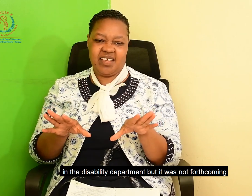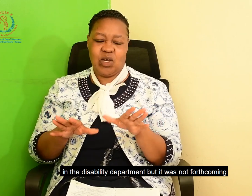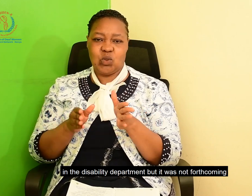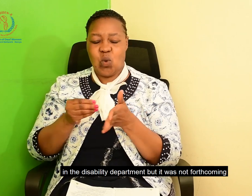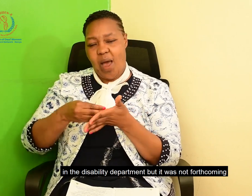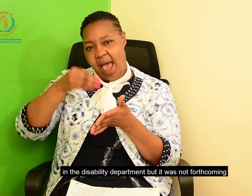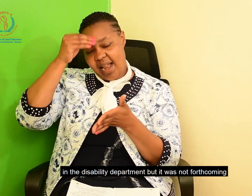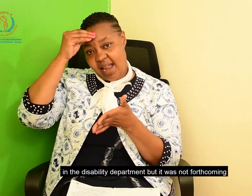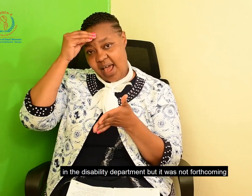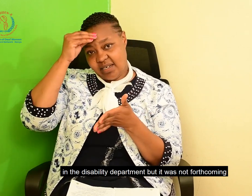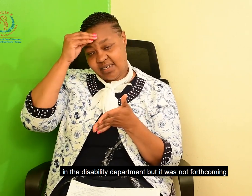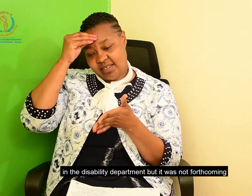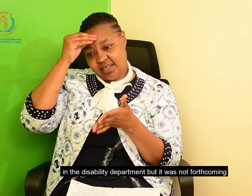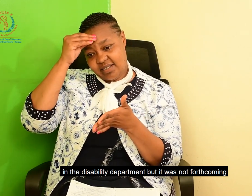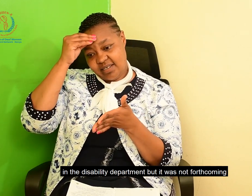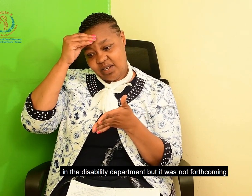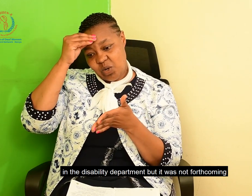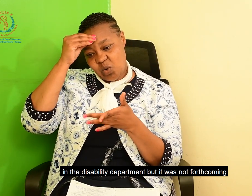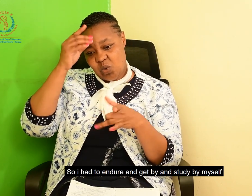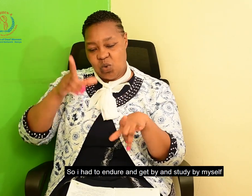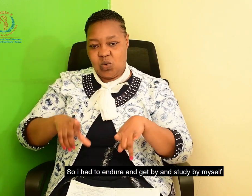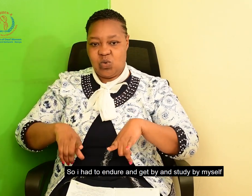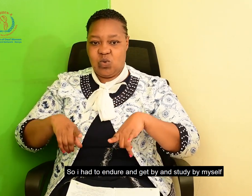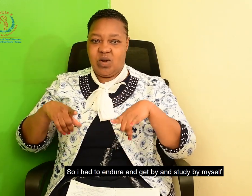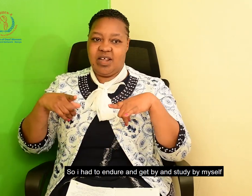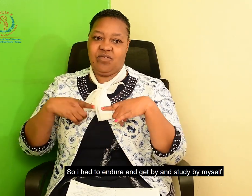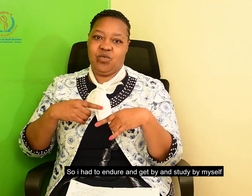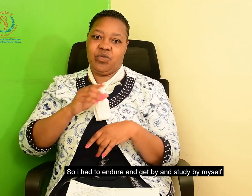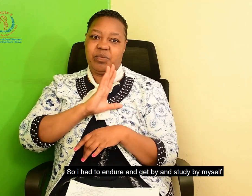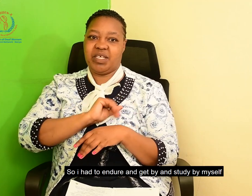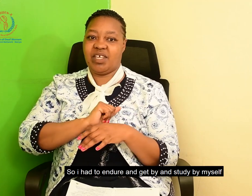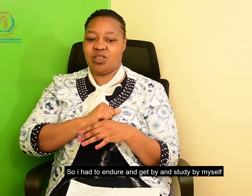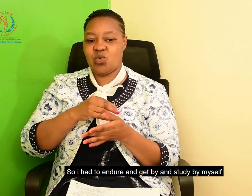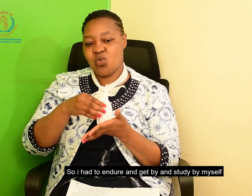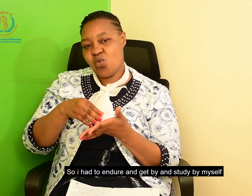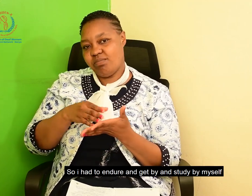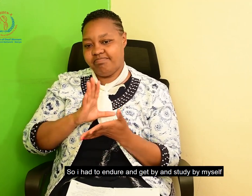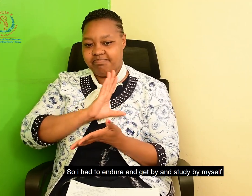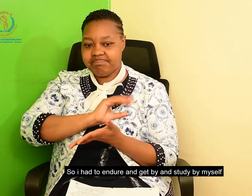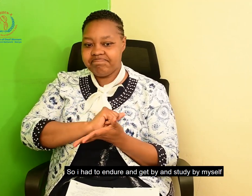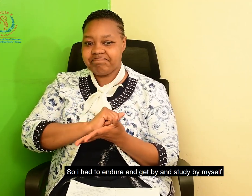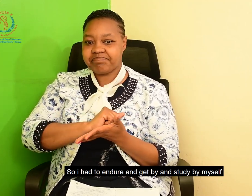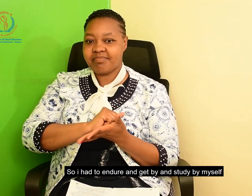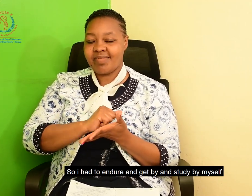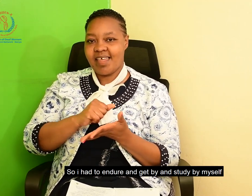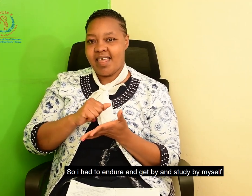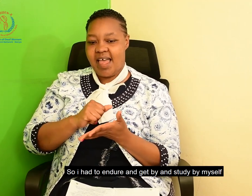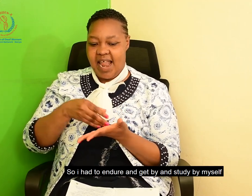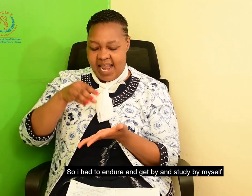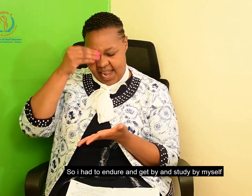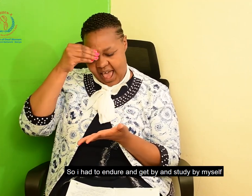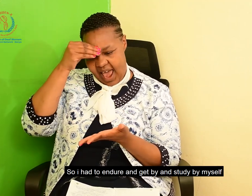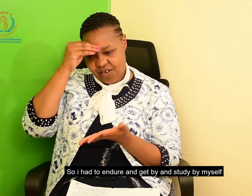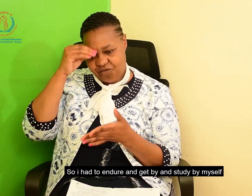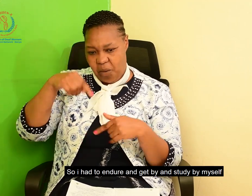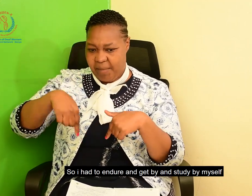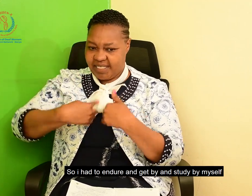But that wasn't forthcoming. So, I just learned how to endure and get by